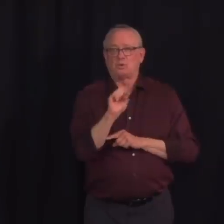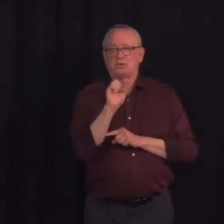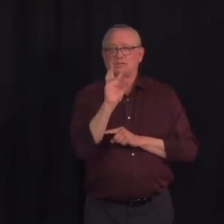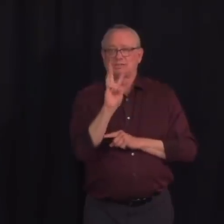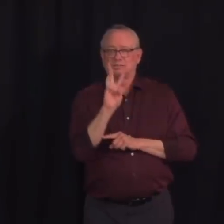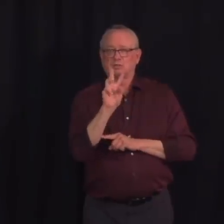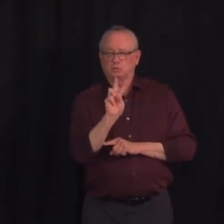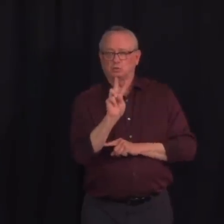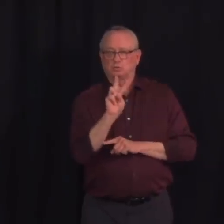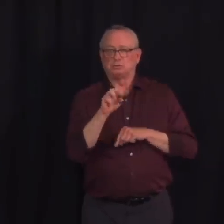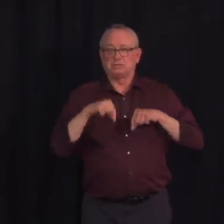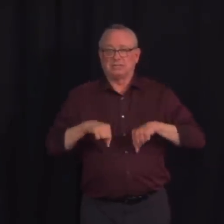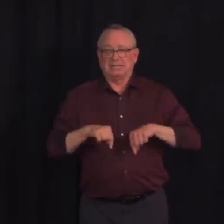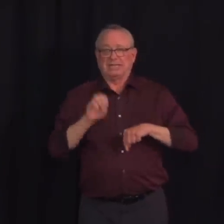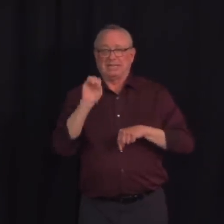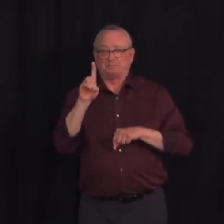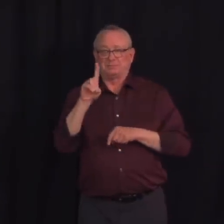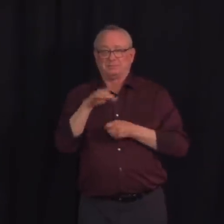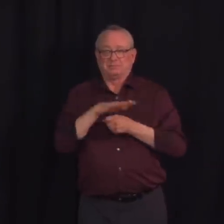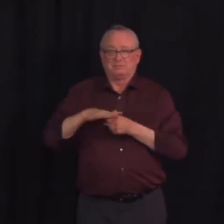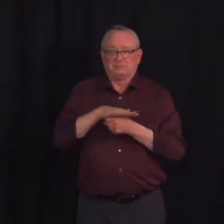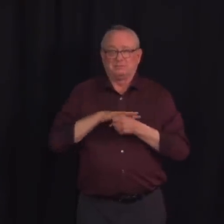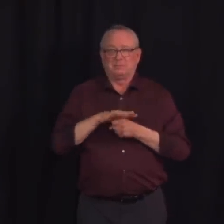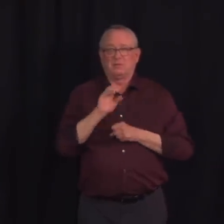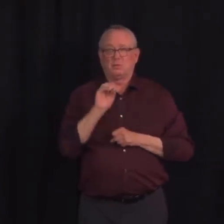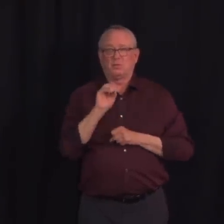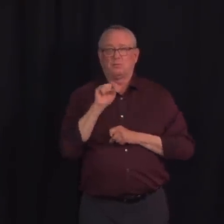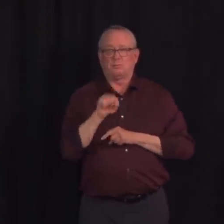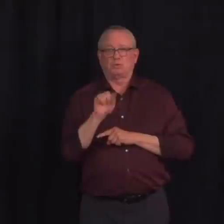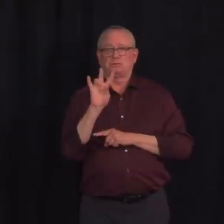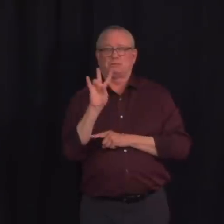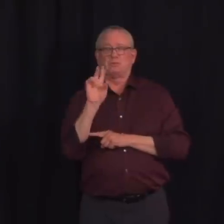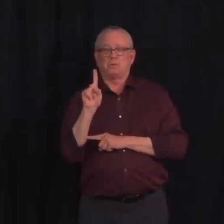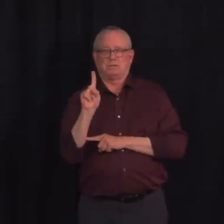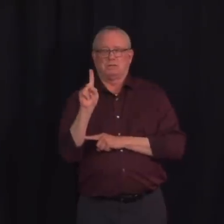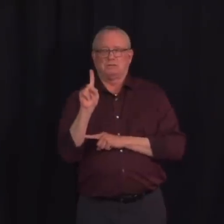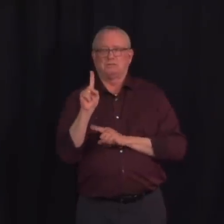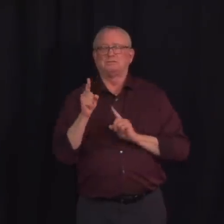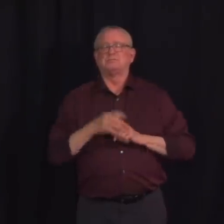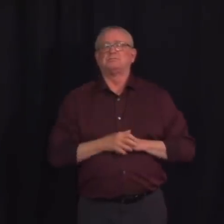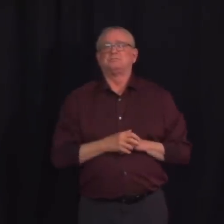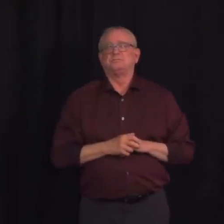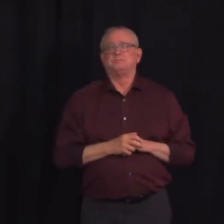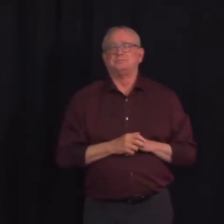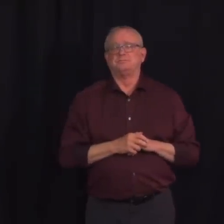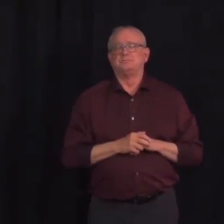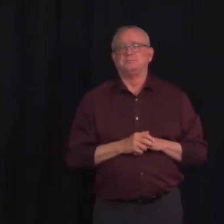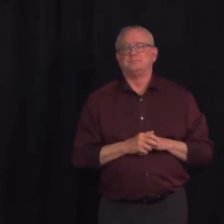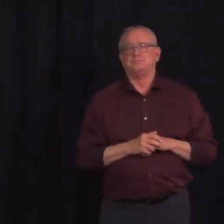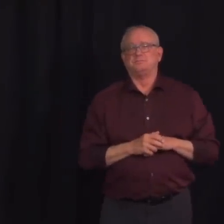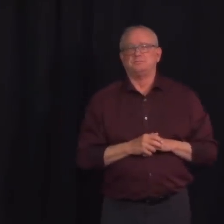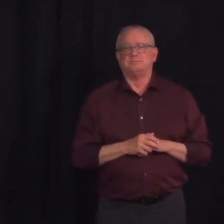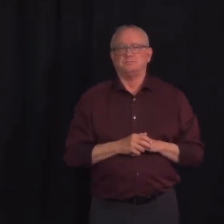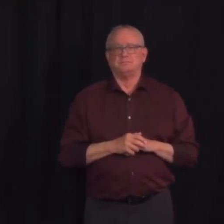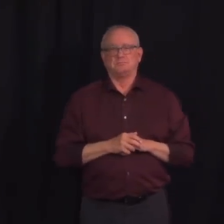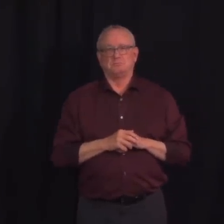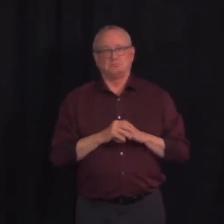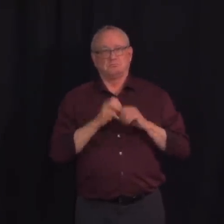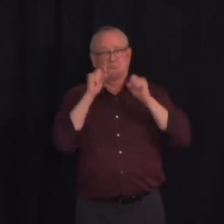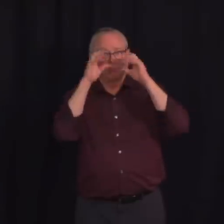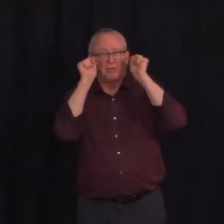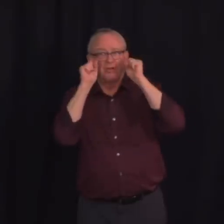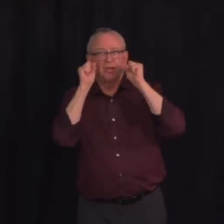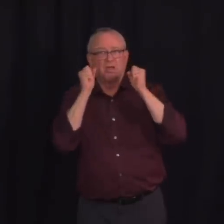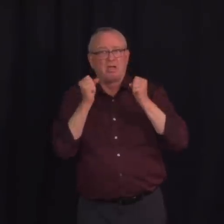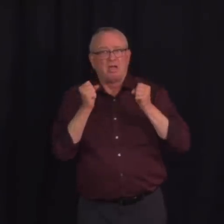this month. We are now seeing promising declines in hospitalization numbers and although it has rebounded a little bit